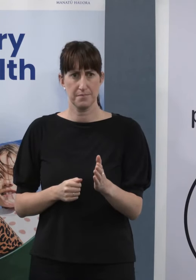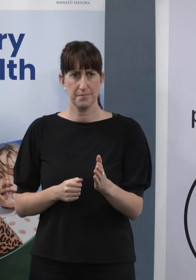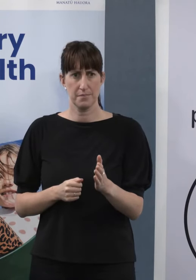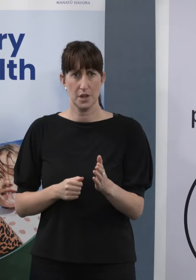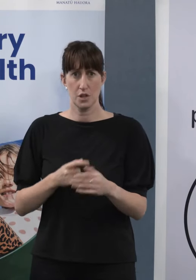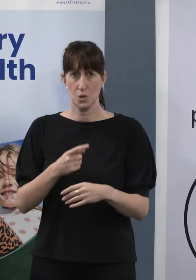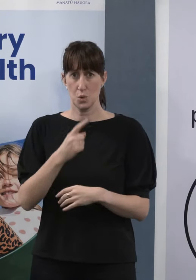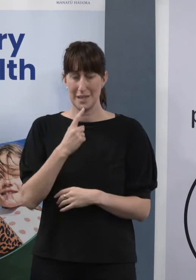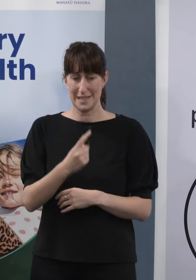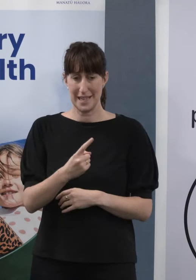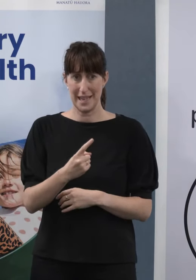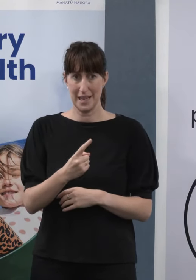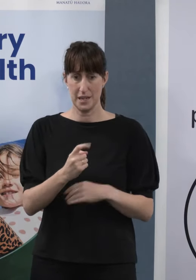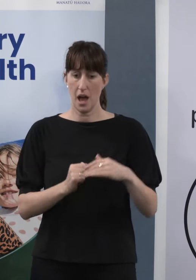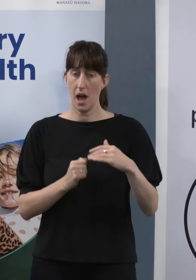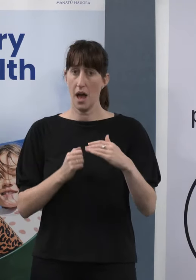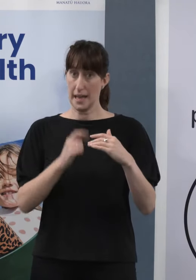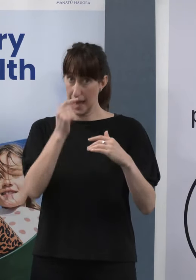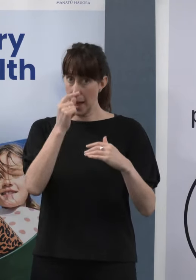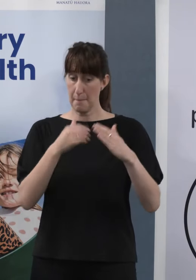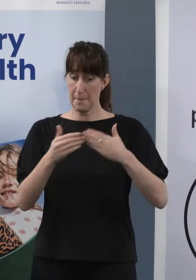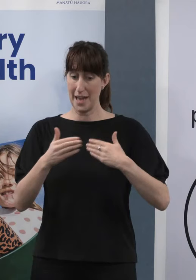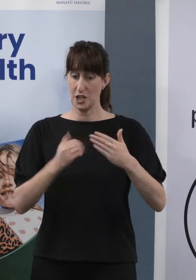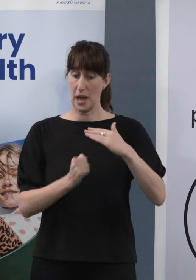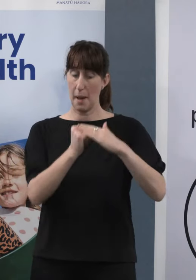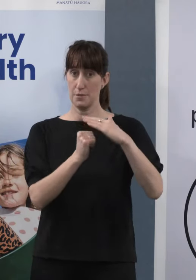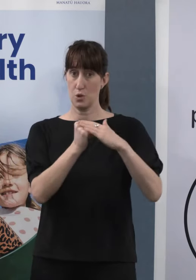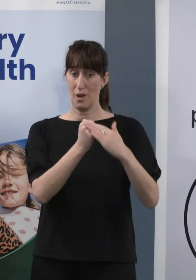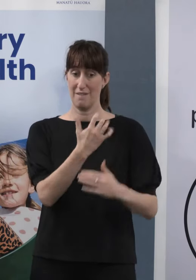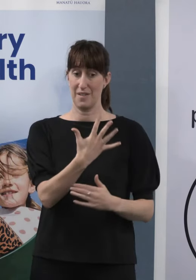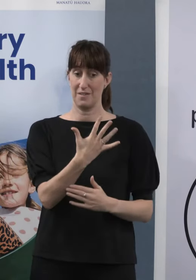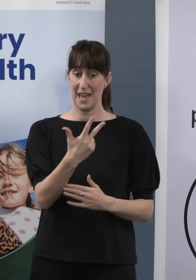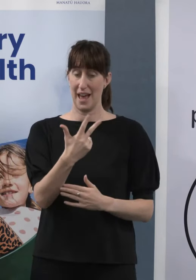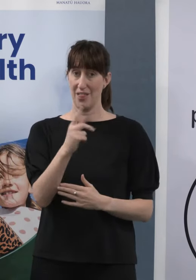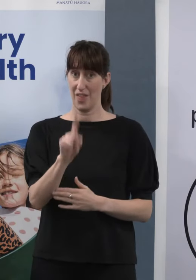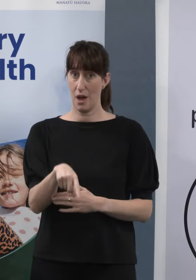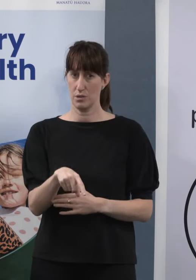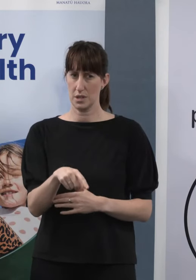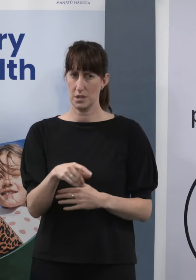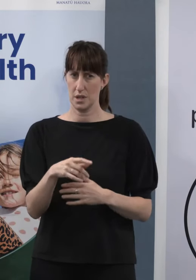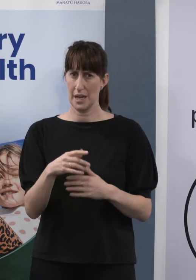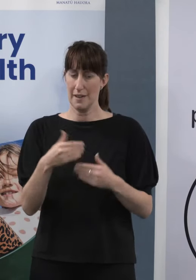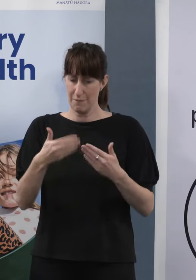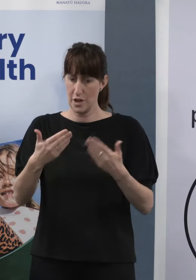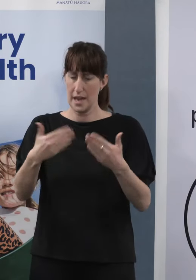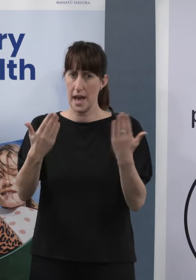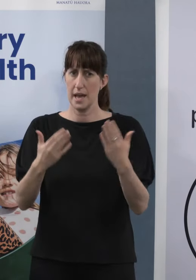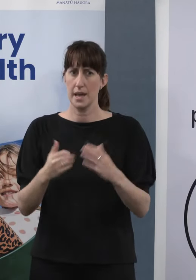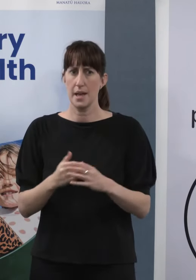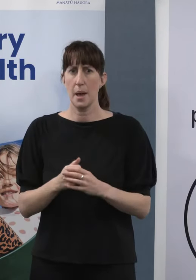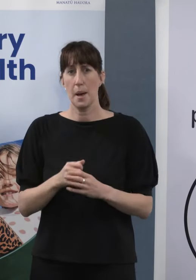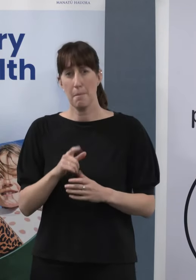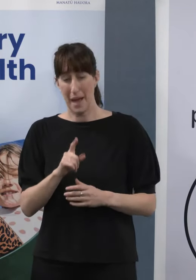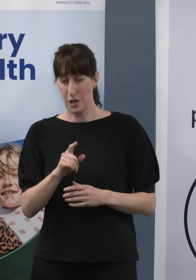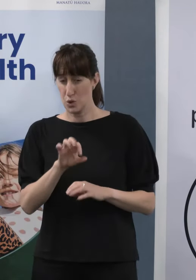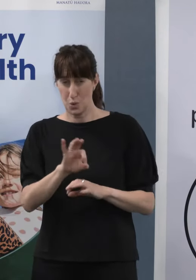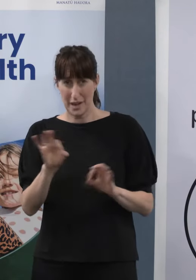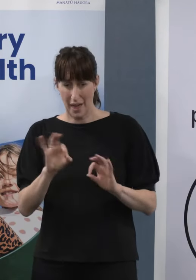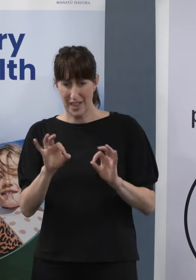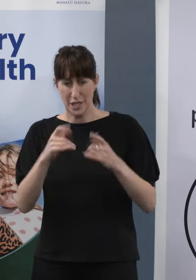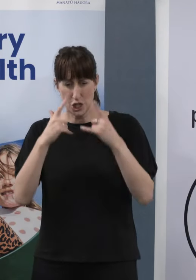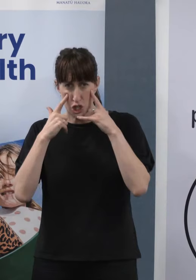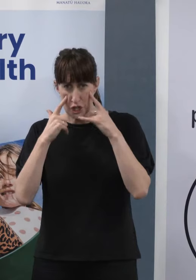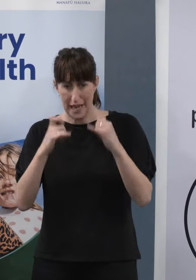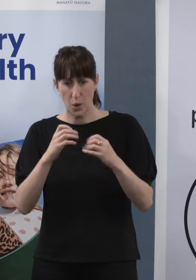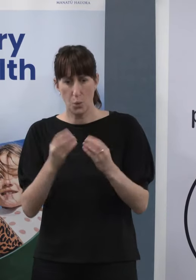to 58,000 cases a day, why did you fail to ask the actual lab scientists if this figure was accurate before telling the